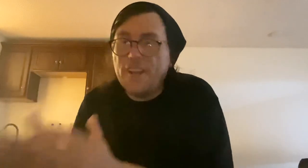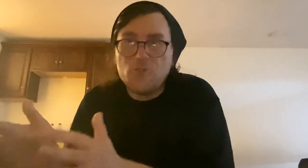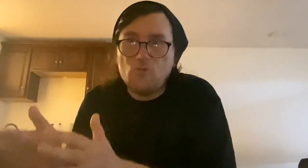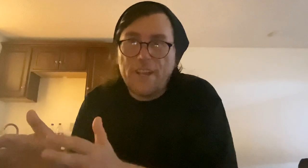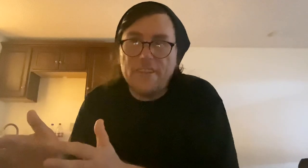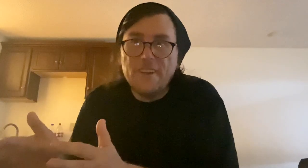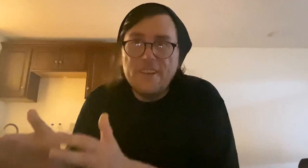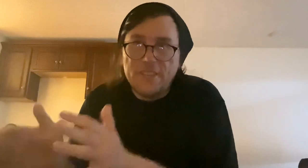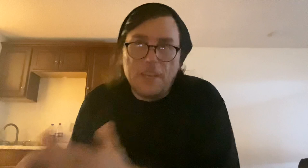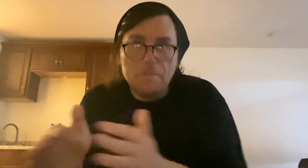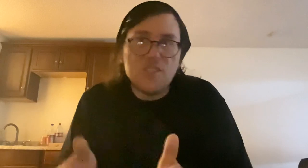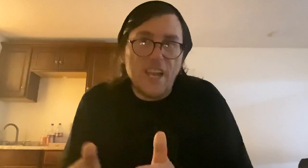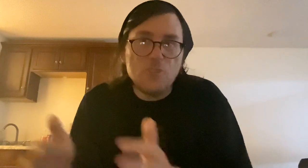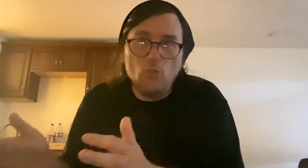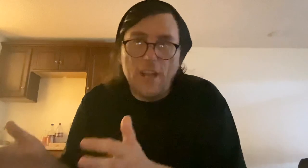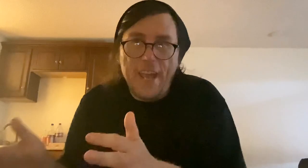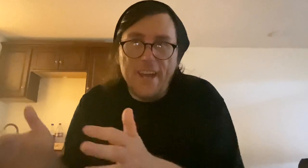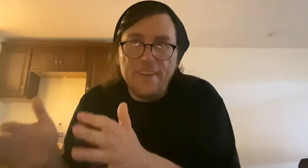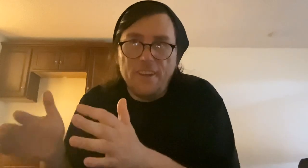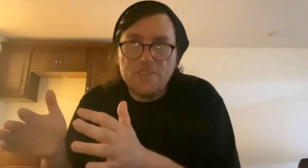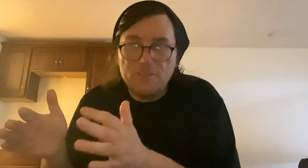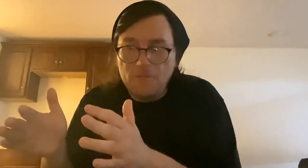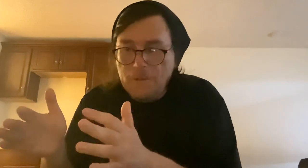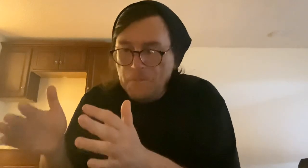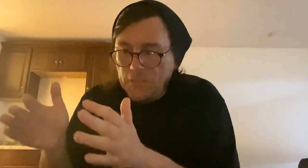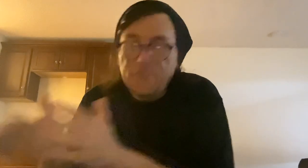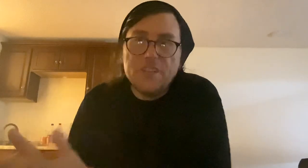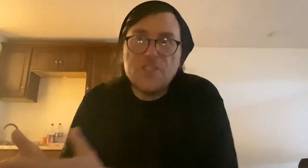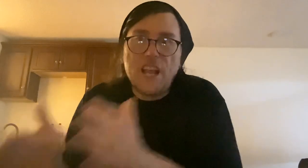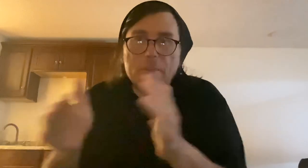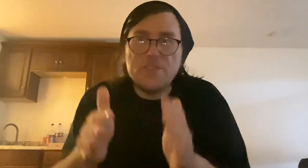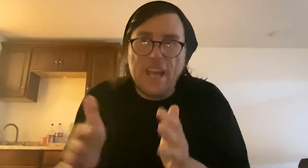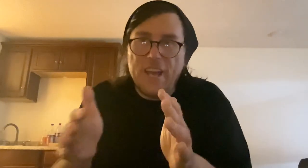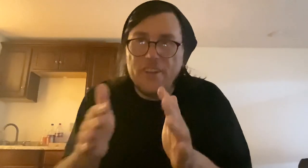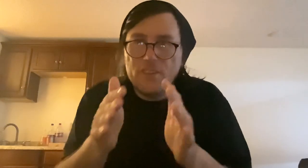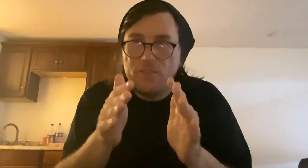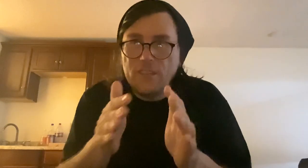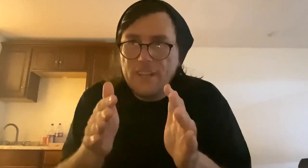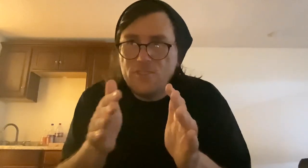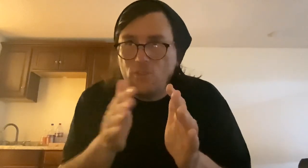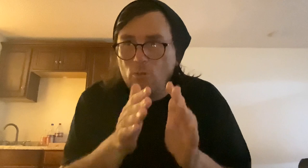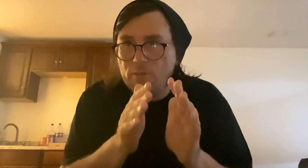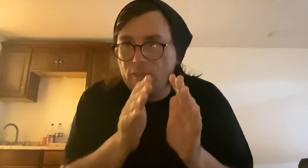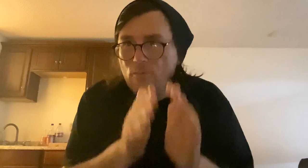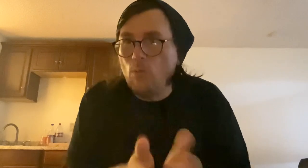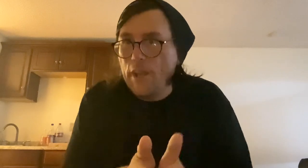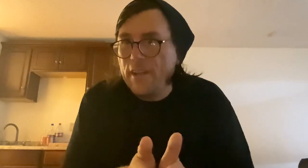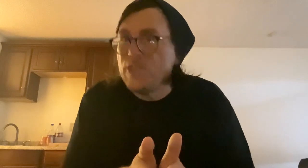and trained to keep a schedule and also given assignments and told when it's